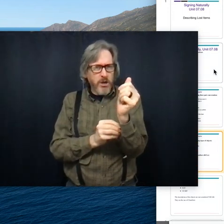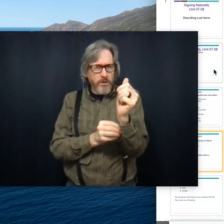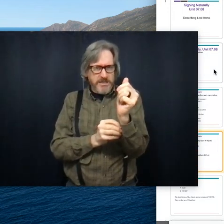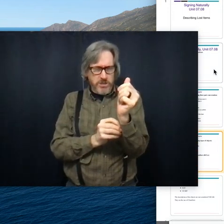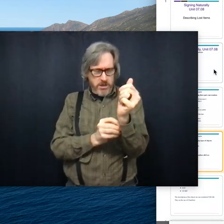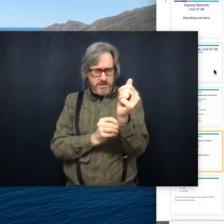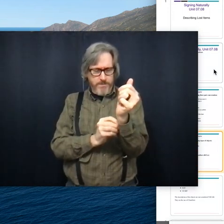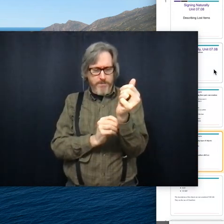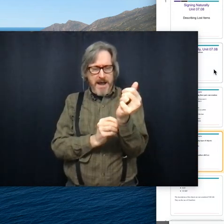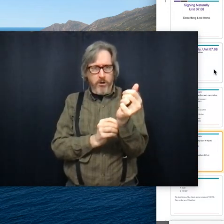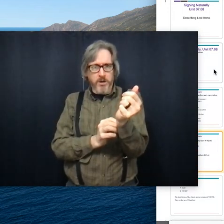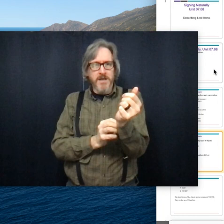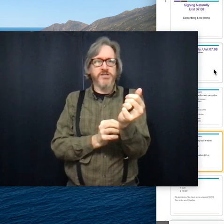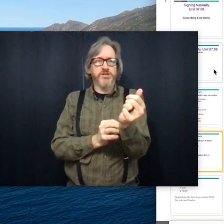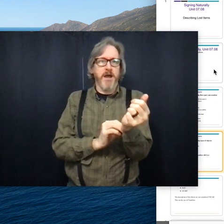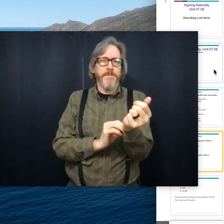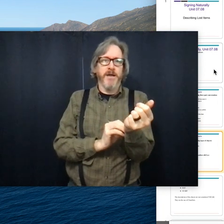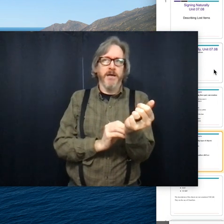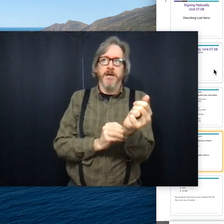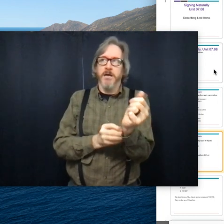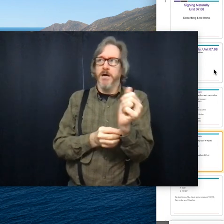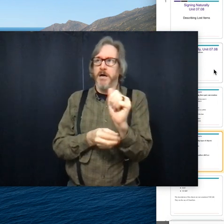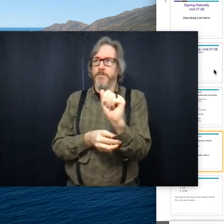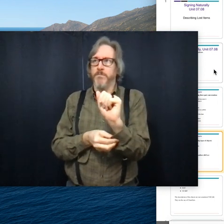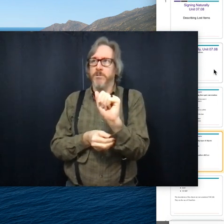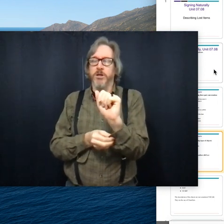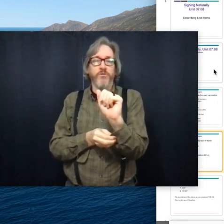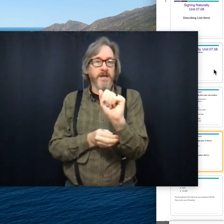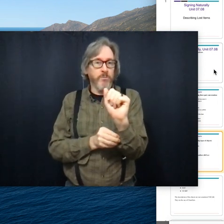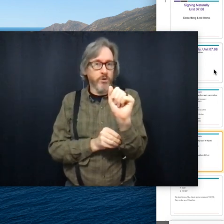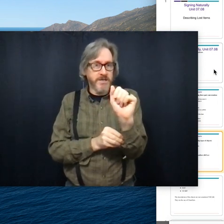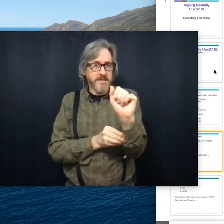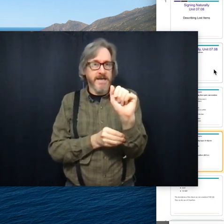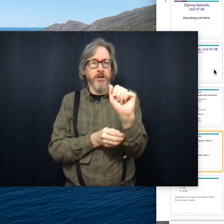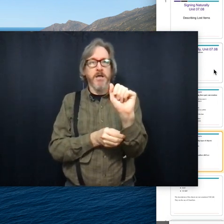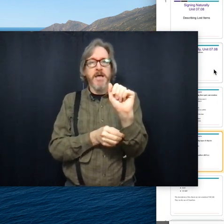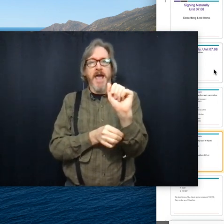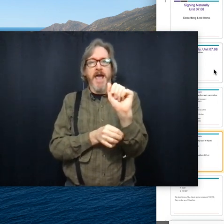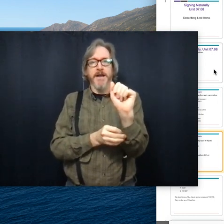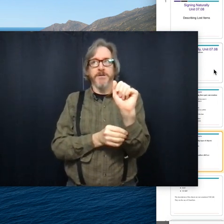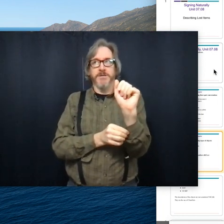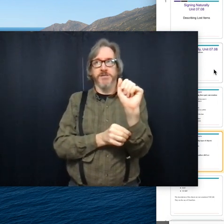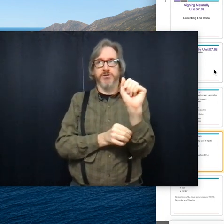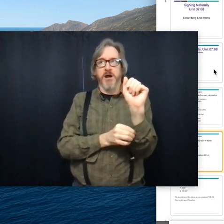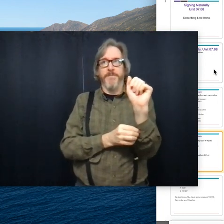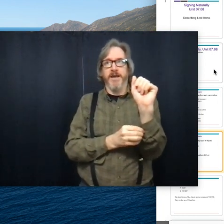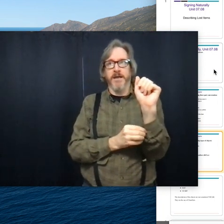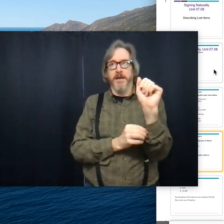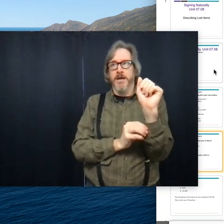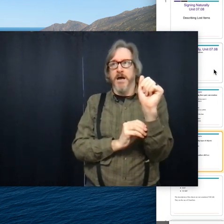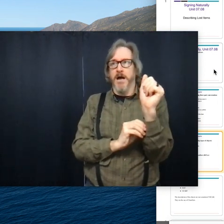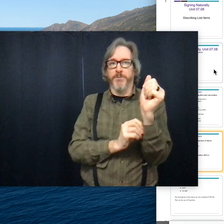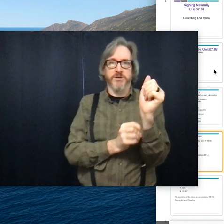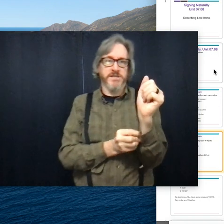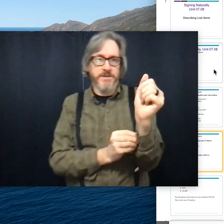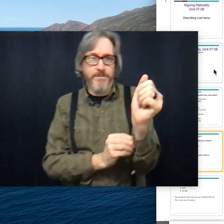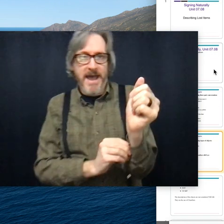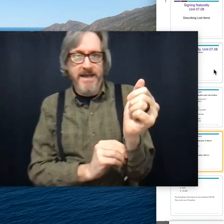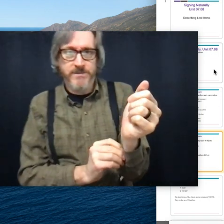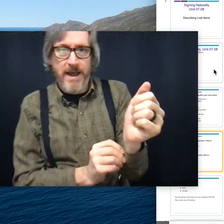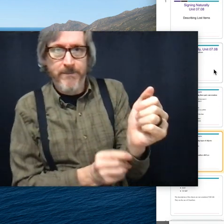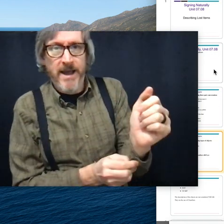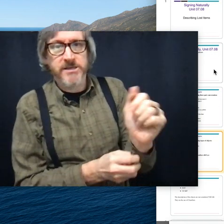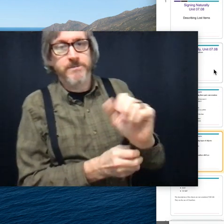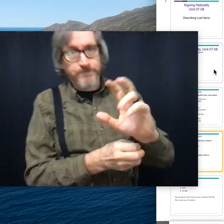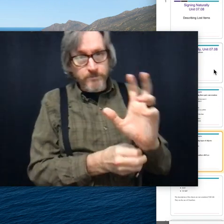we talked about describing clothing in more detail and describing purses and